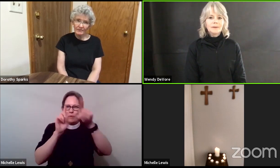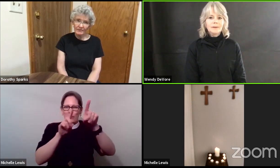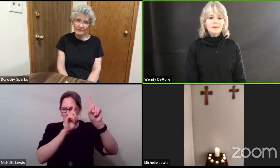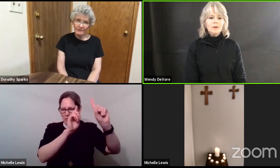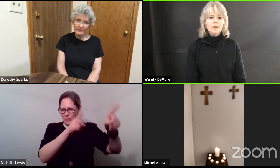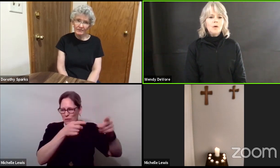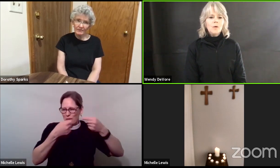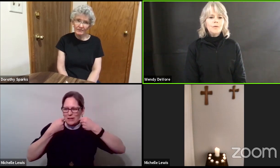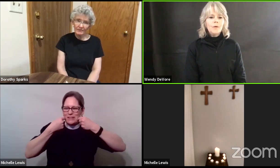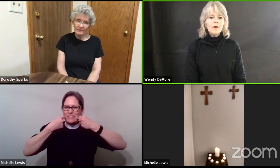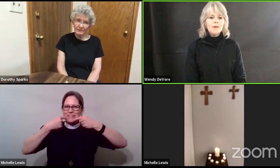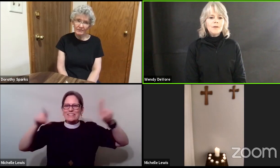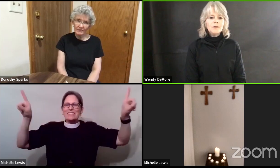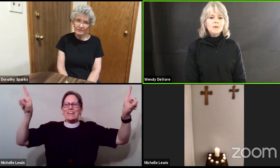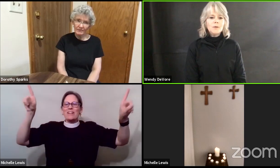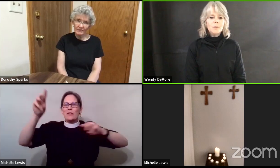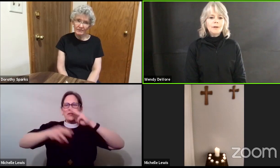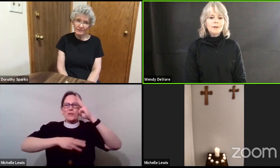go forth into the world